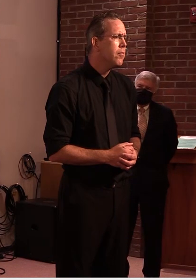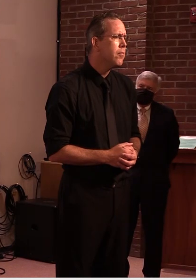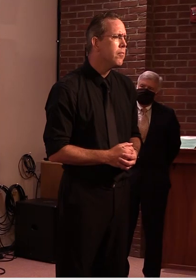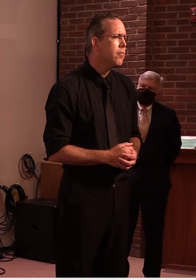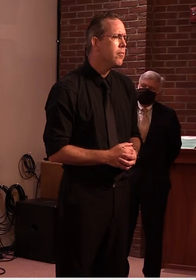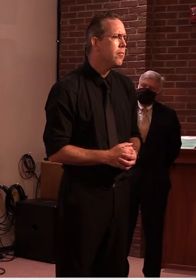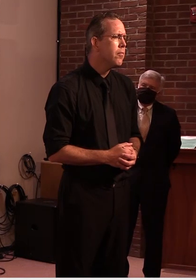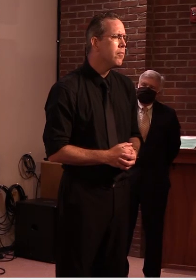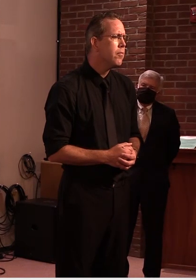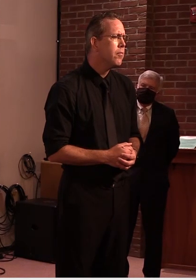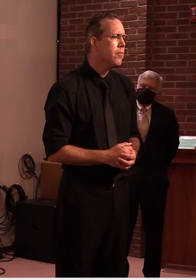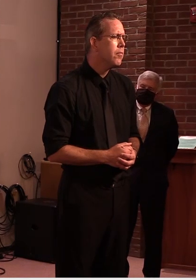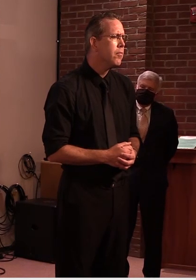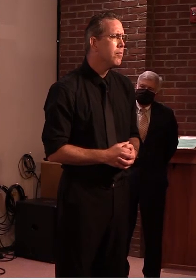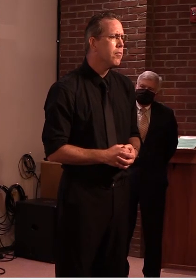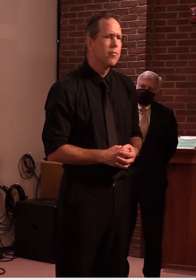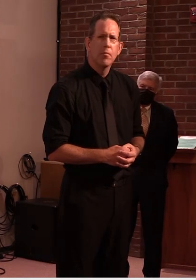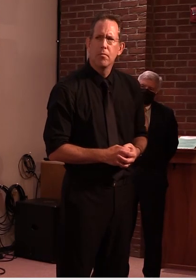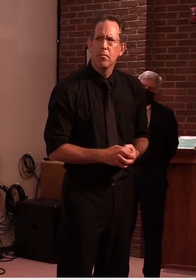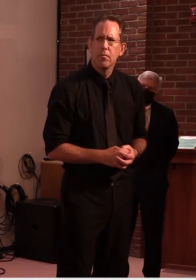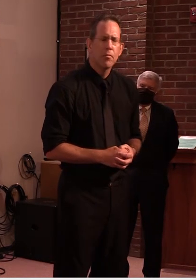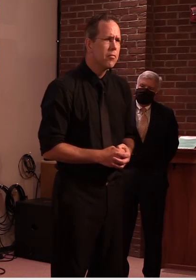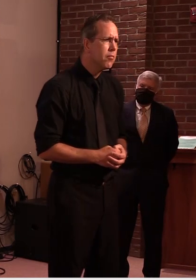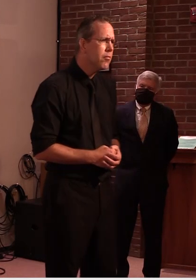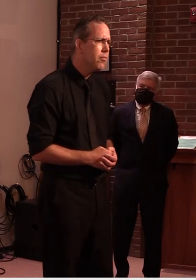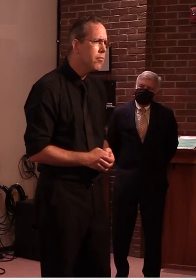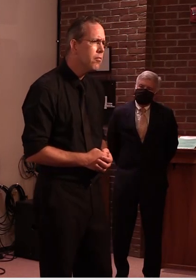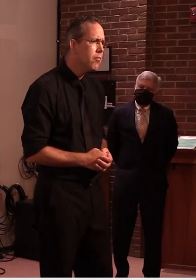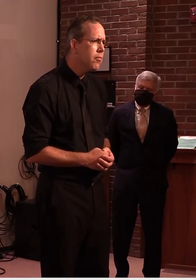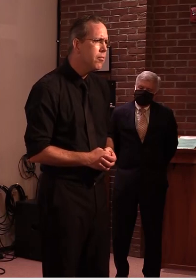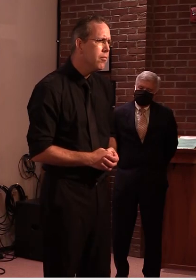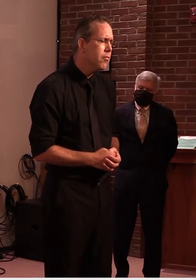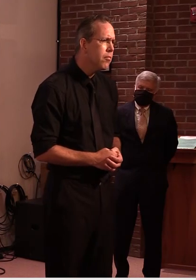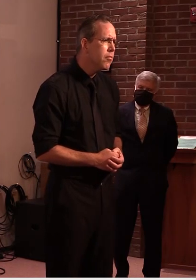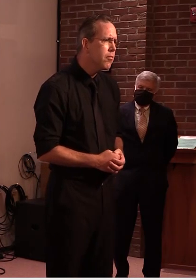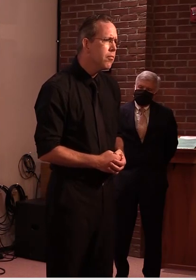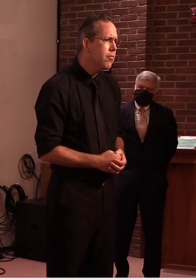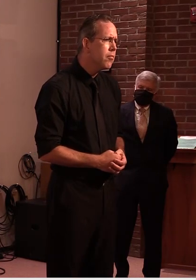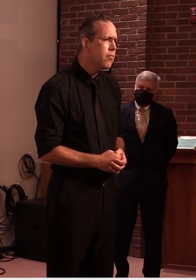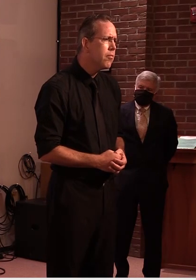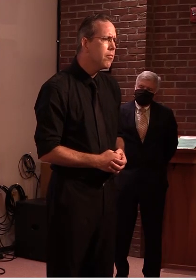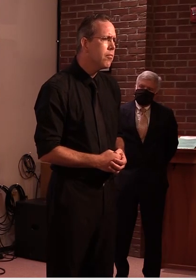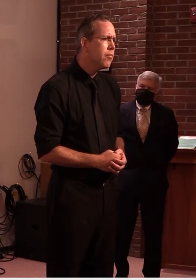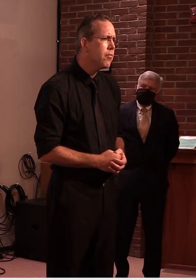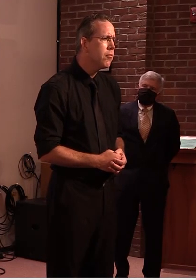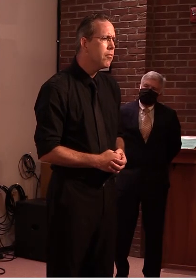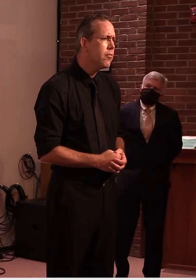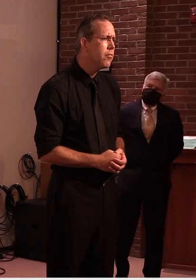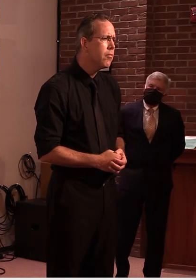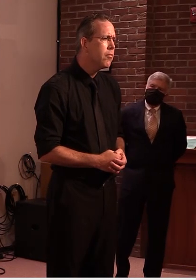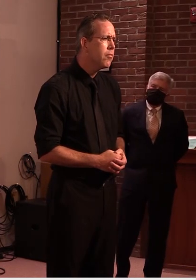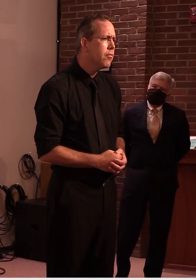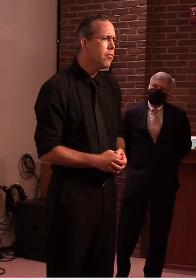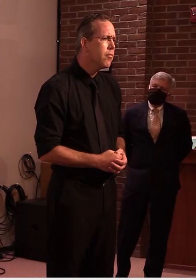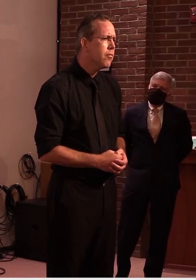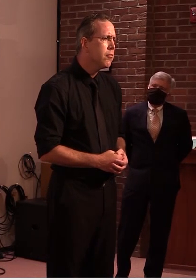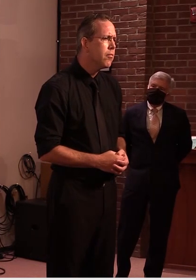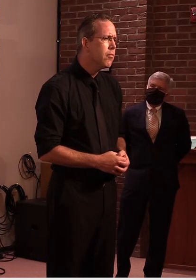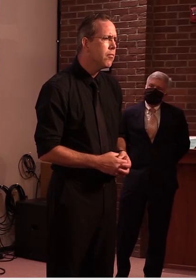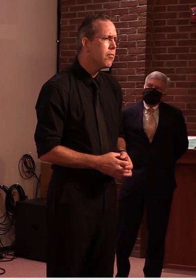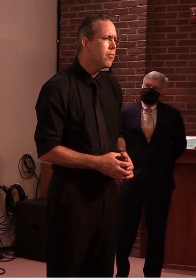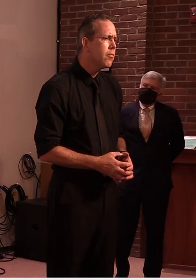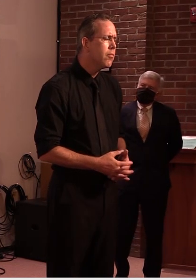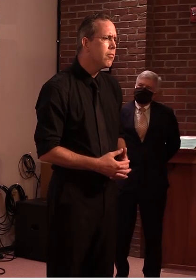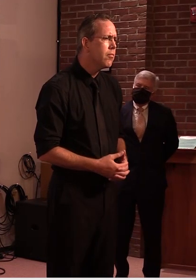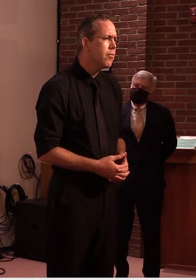and i was wondering you know every every company needs to transition at some point or be sold as you well know i was wondering if you had uh any